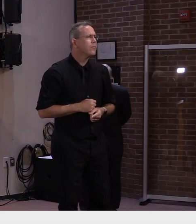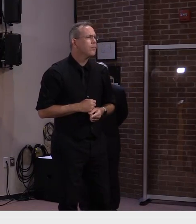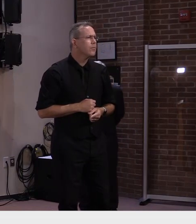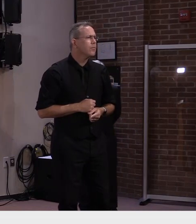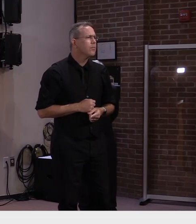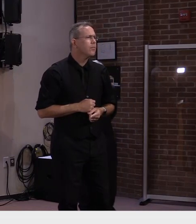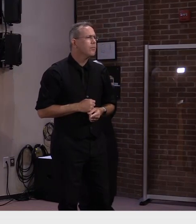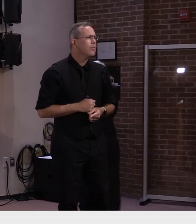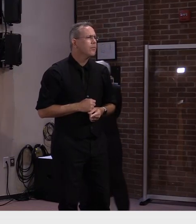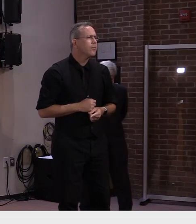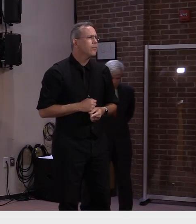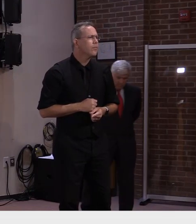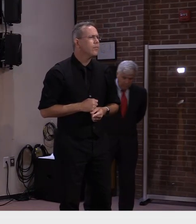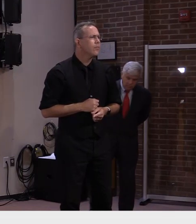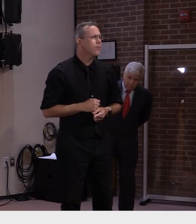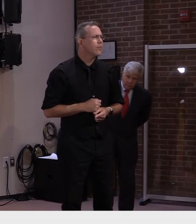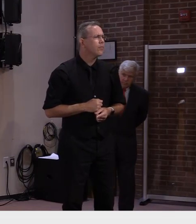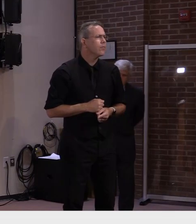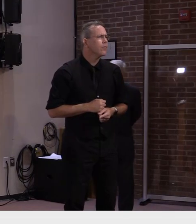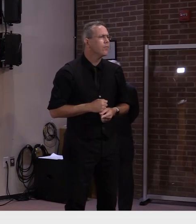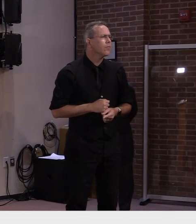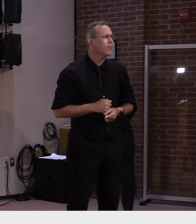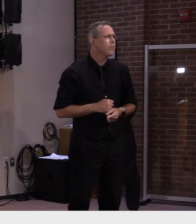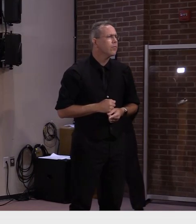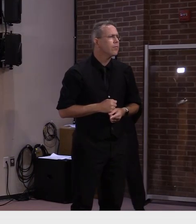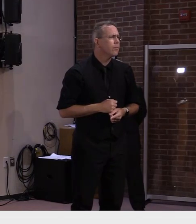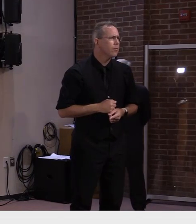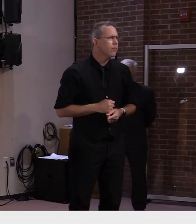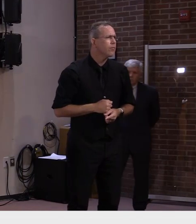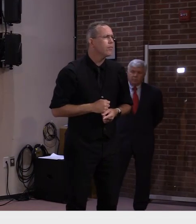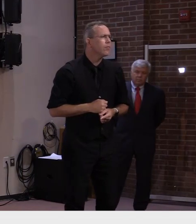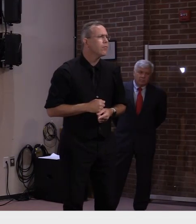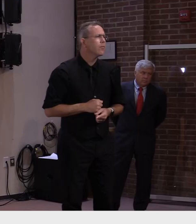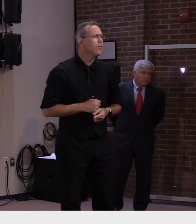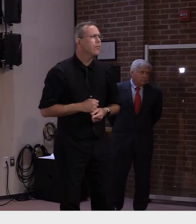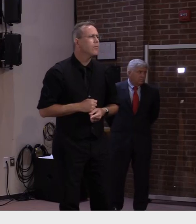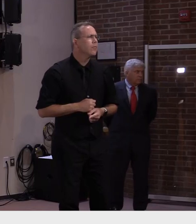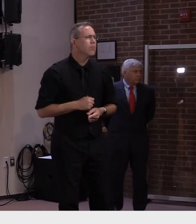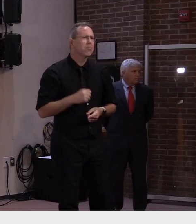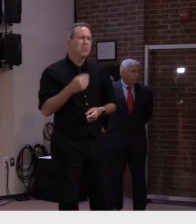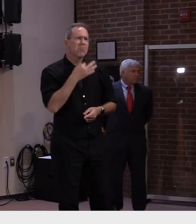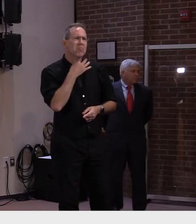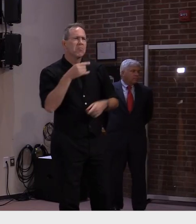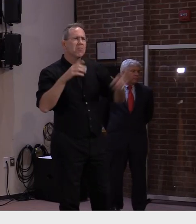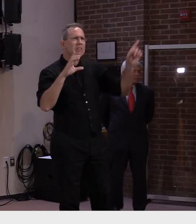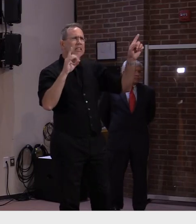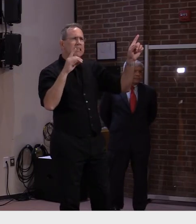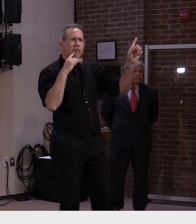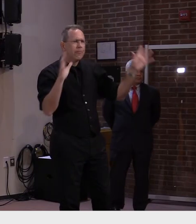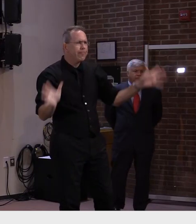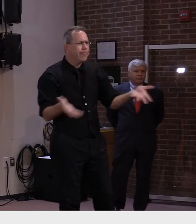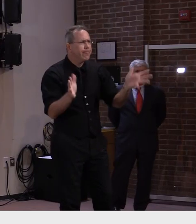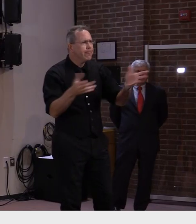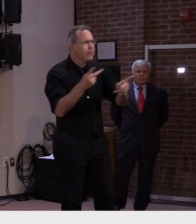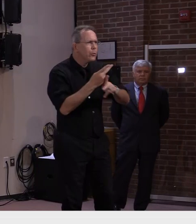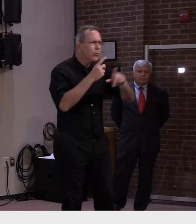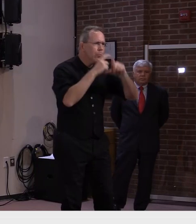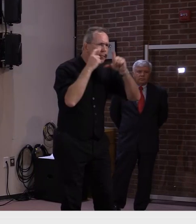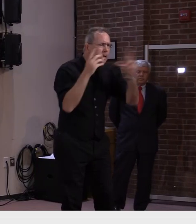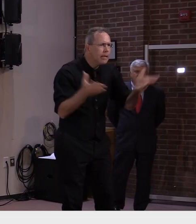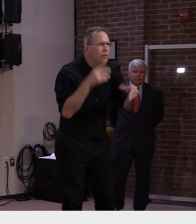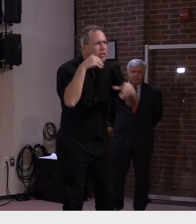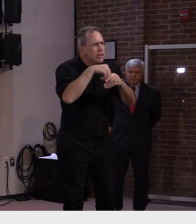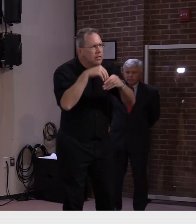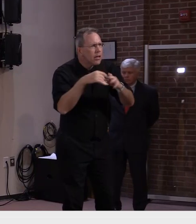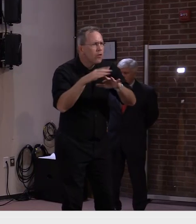tracker at this point that a handful of counties in Vermont tick that box right now, including Washington County, Chittenden County.